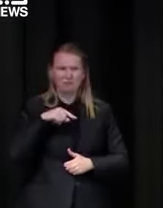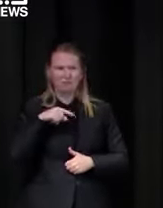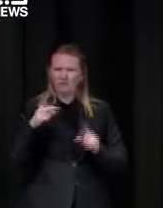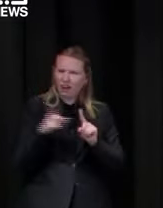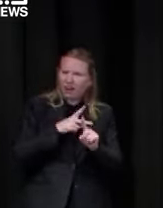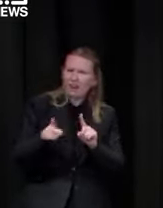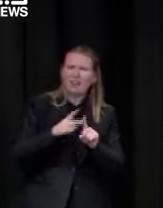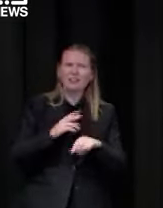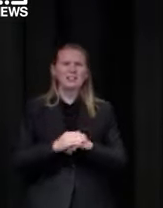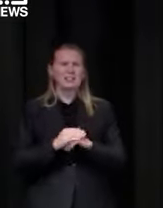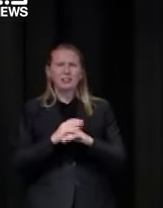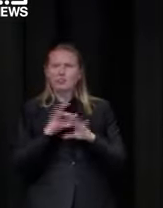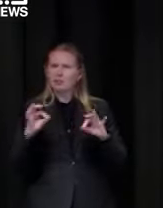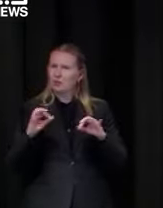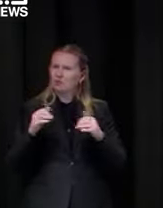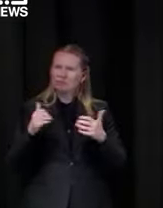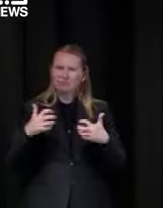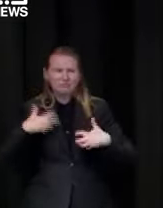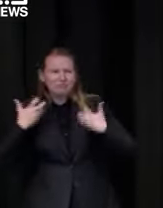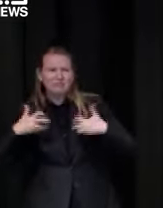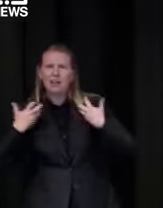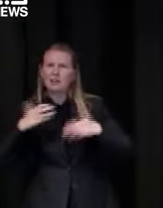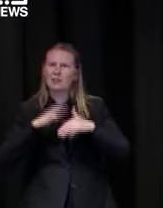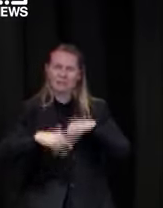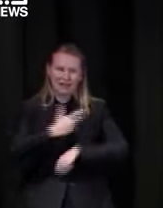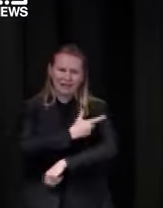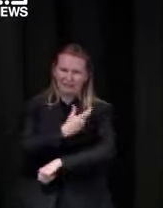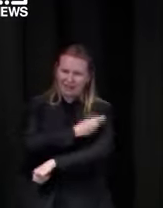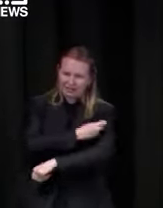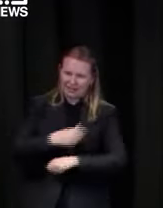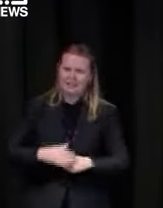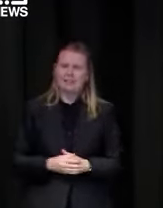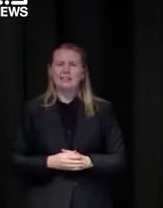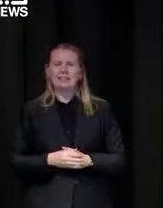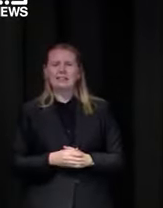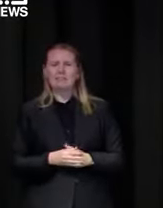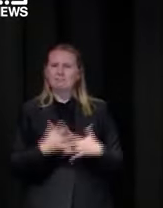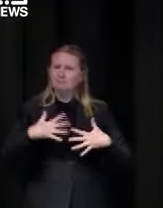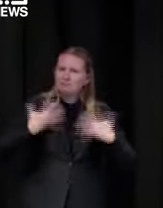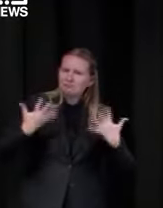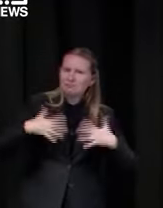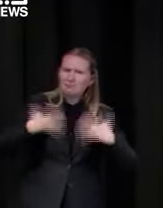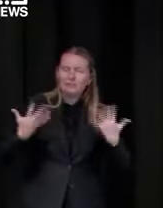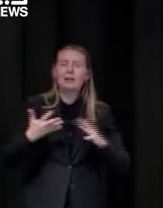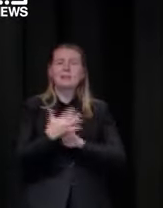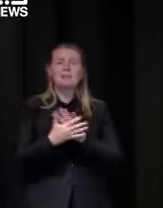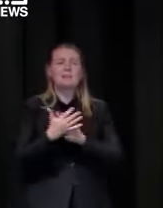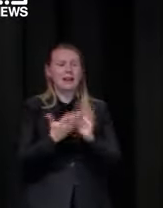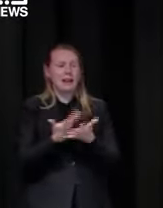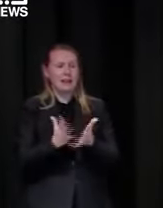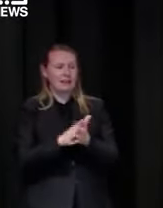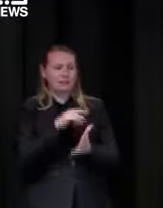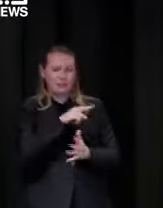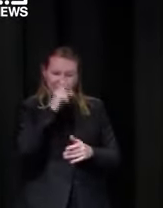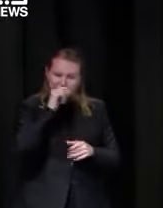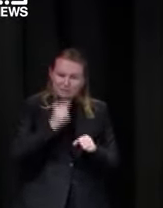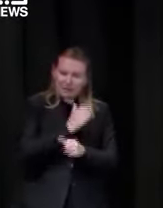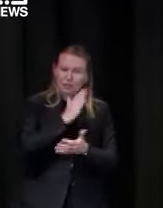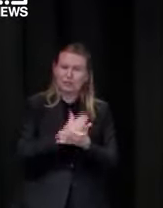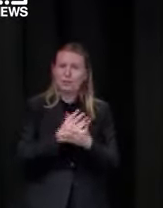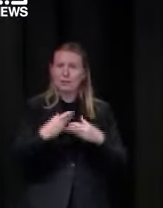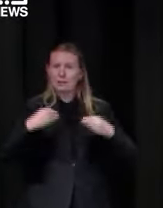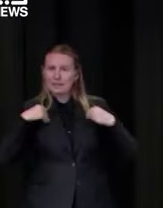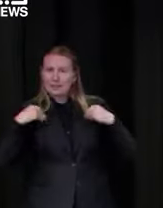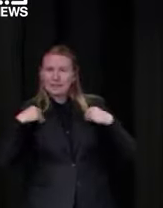directing that at staff is there safeguarding going on ahead of the trials to make sure that businesses and employees